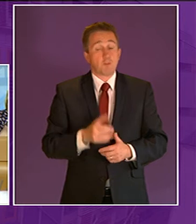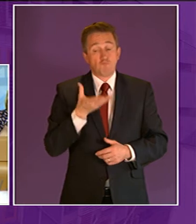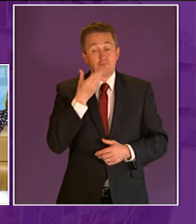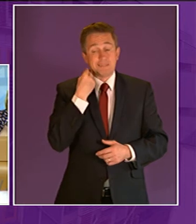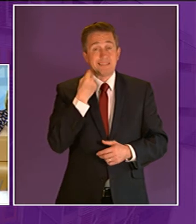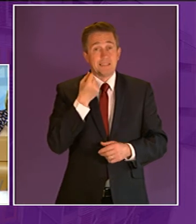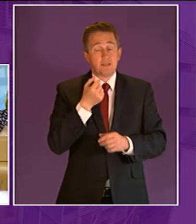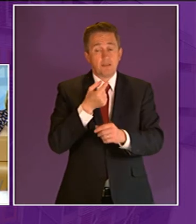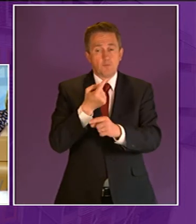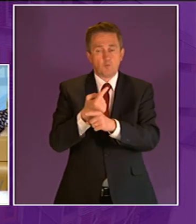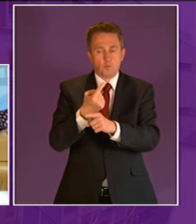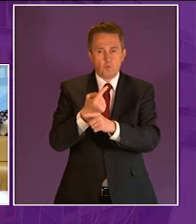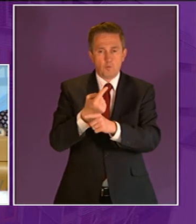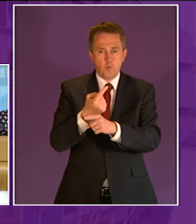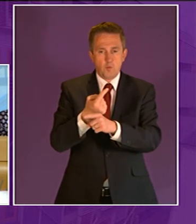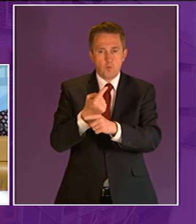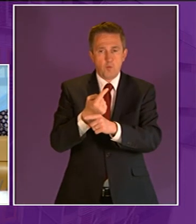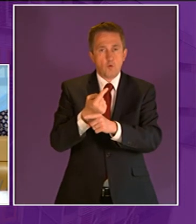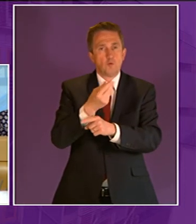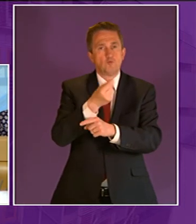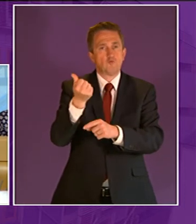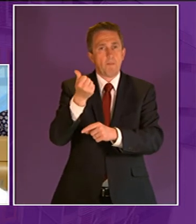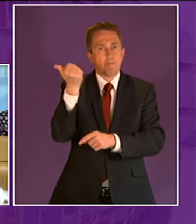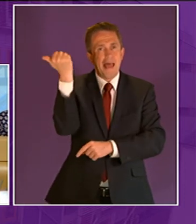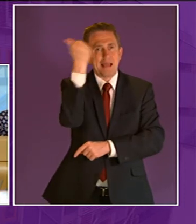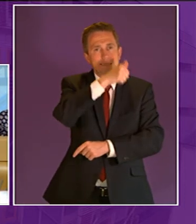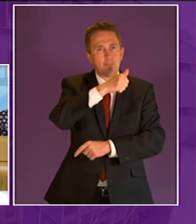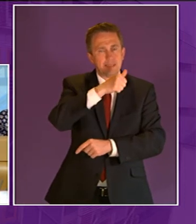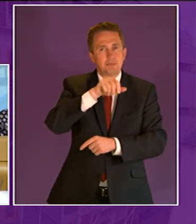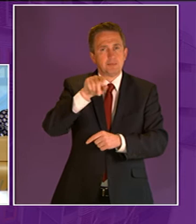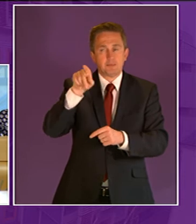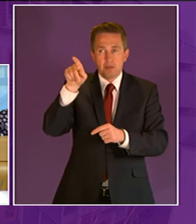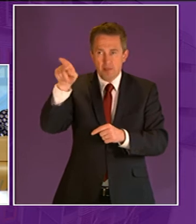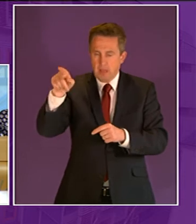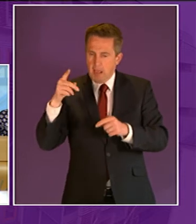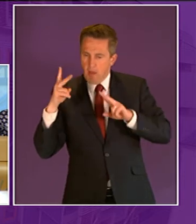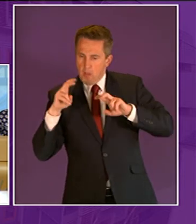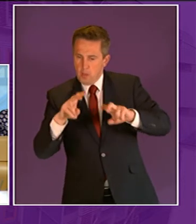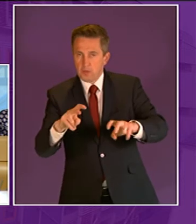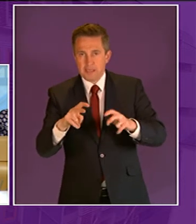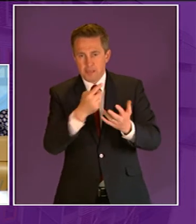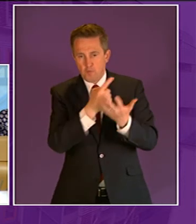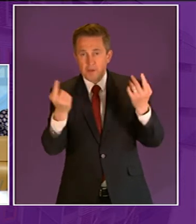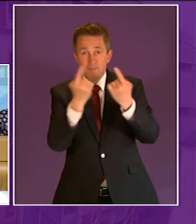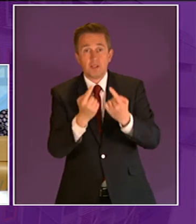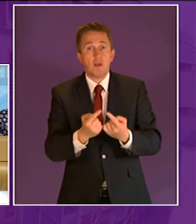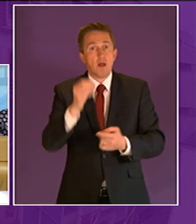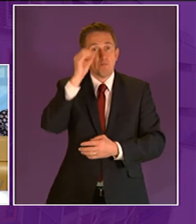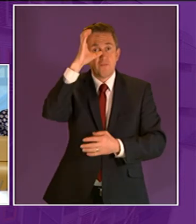some discussions with some academics who are looking very closely at some of these issues particularly professor pete higgins the professor